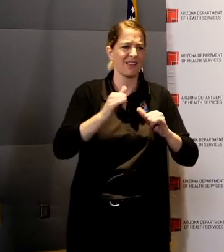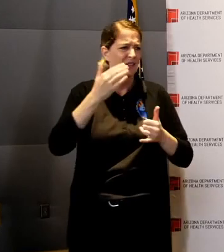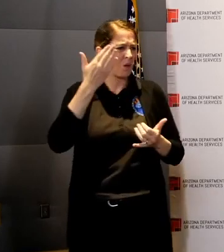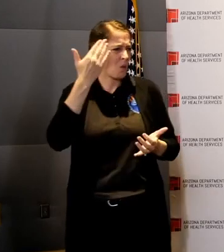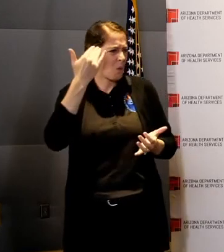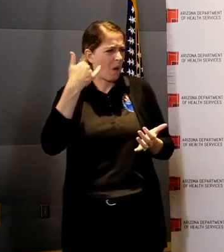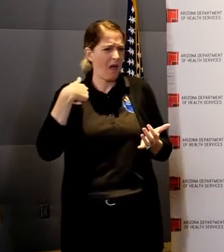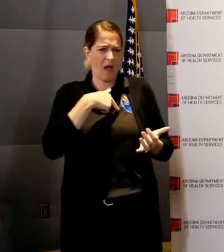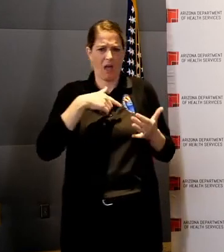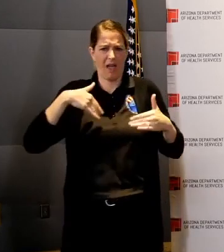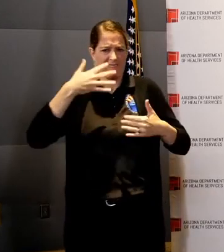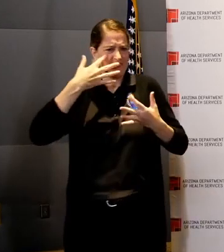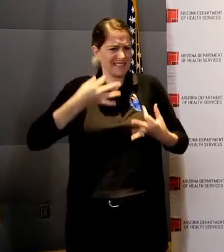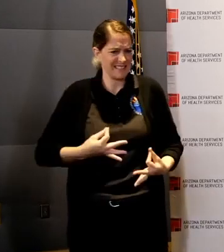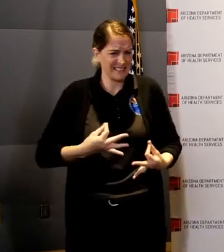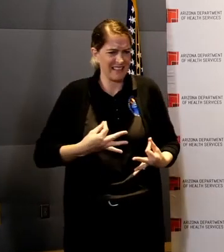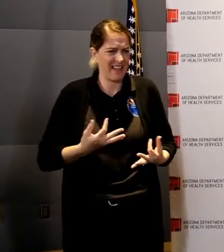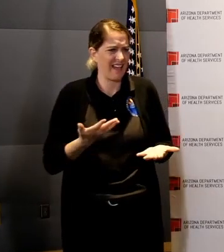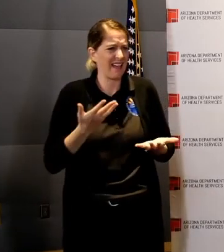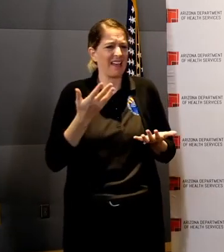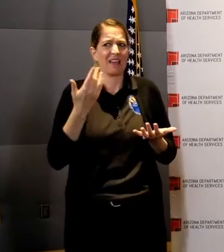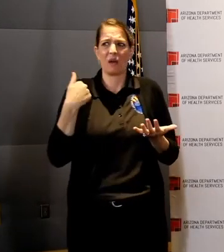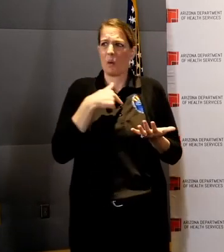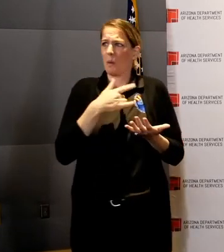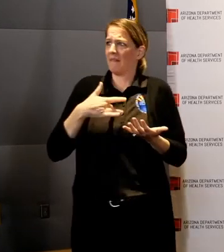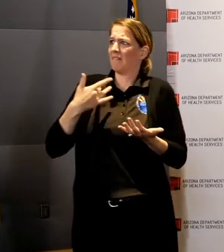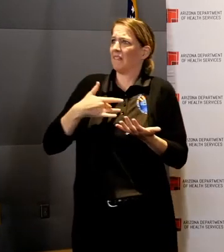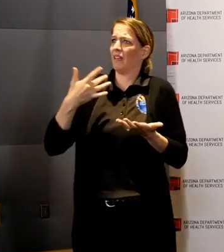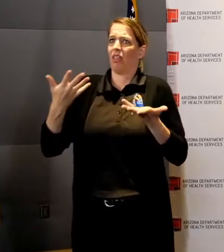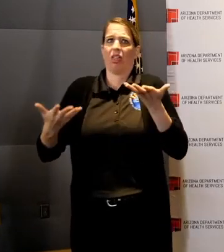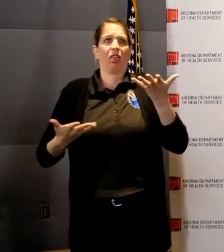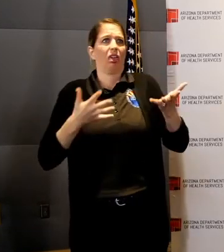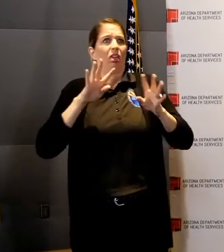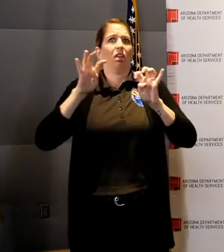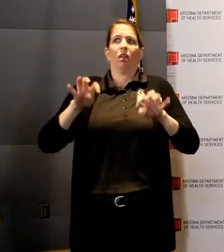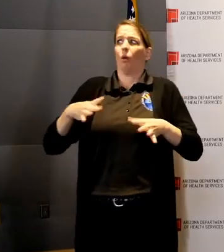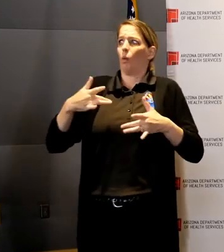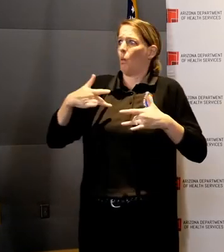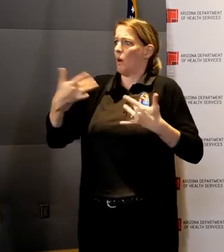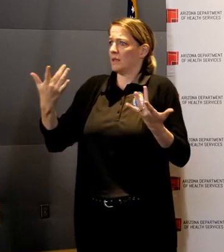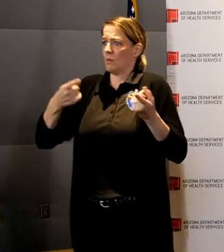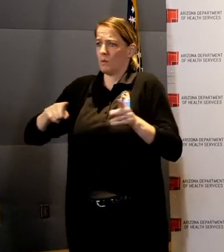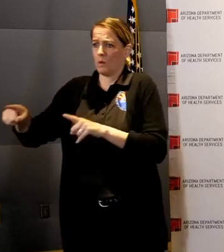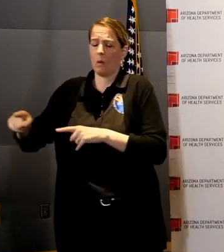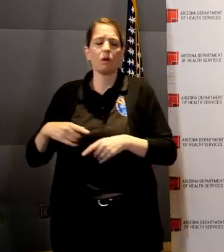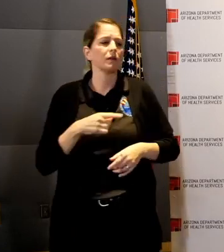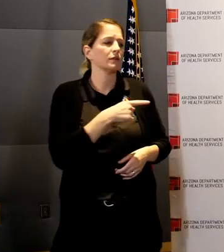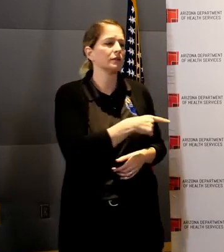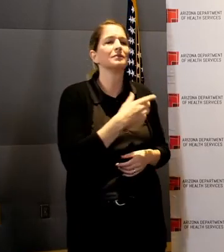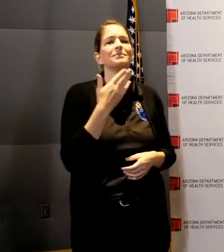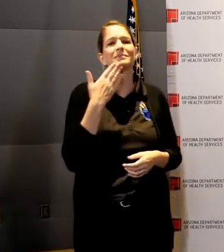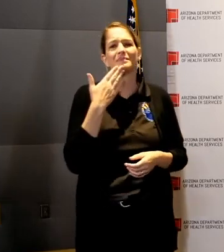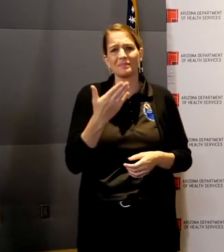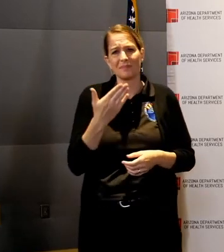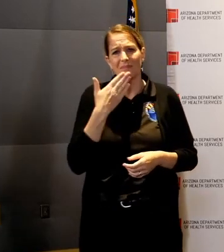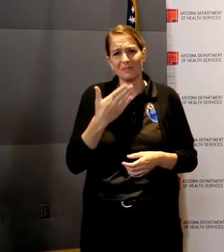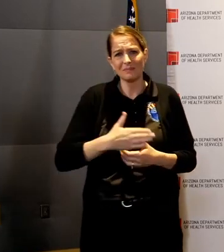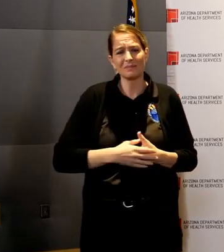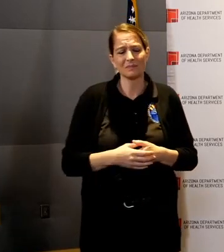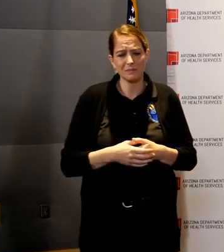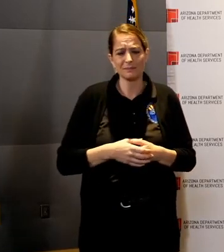decision with such a huge lack of information? Linda, thank you. And what I want to do is everything I can to